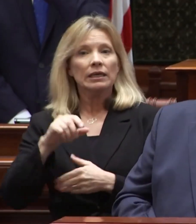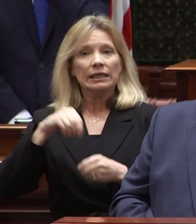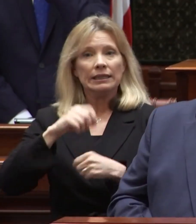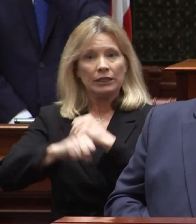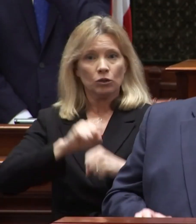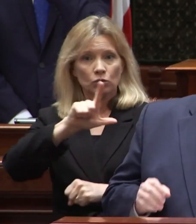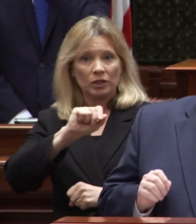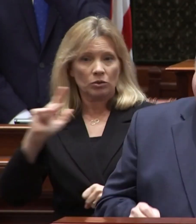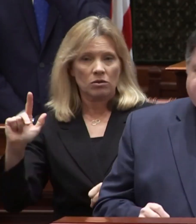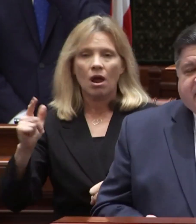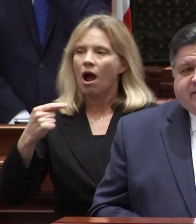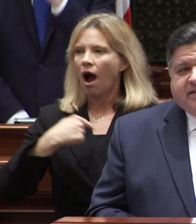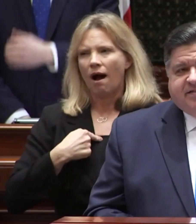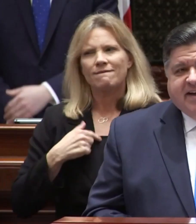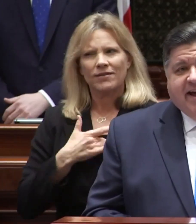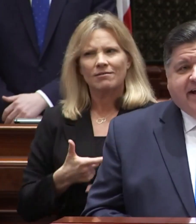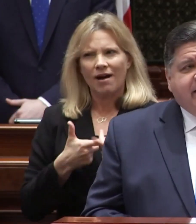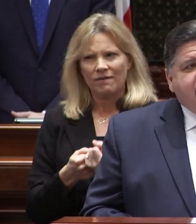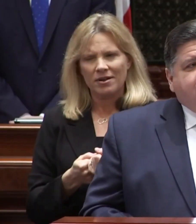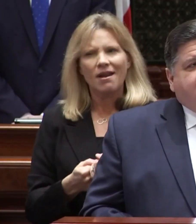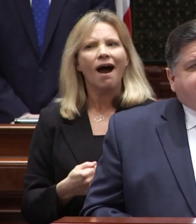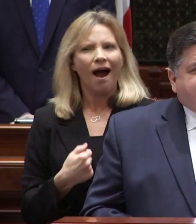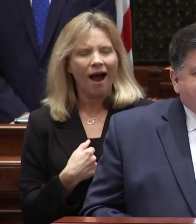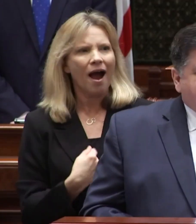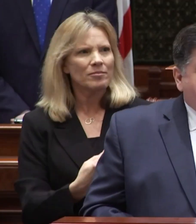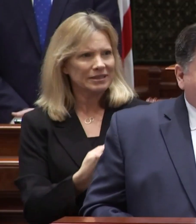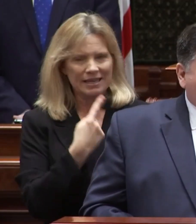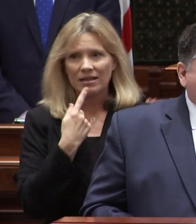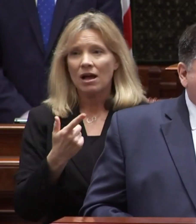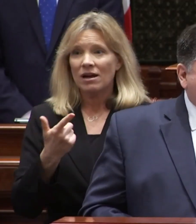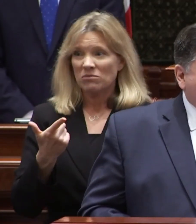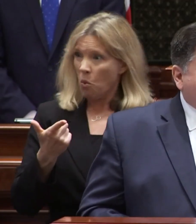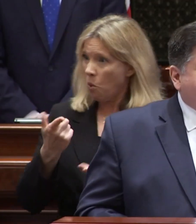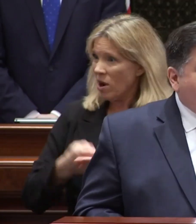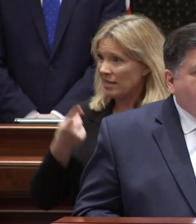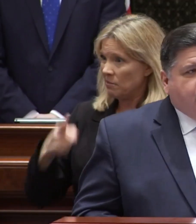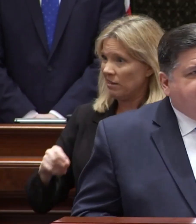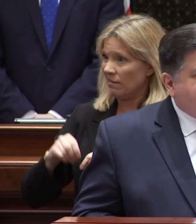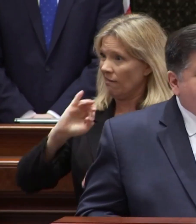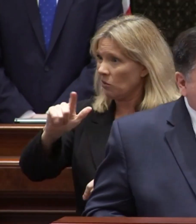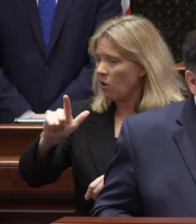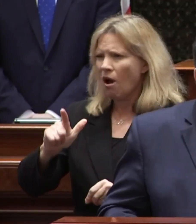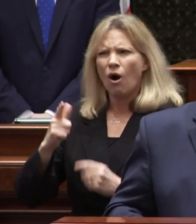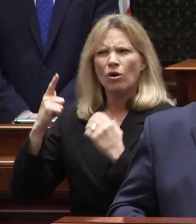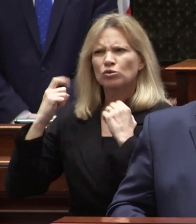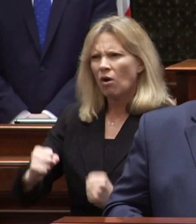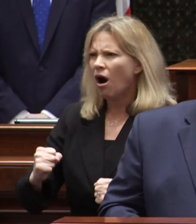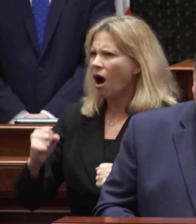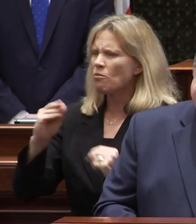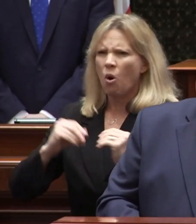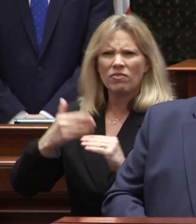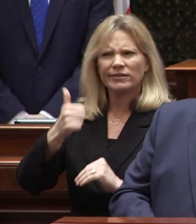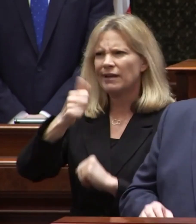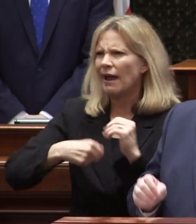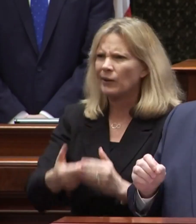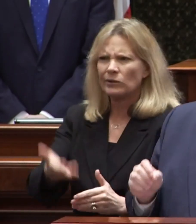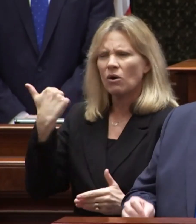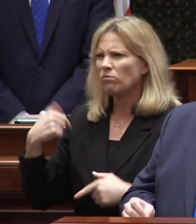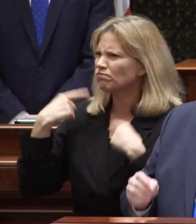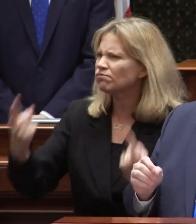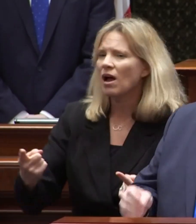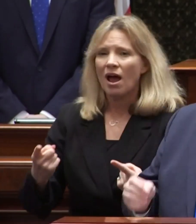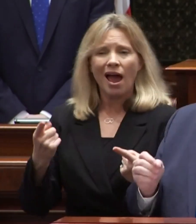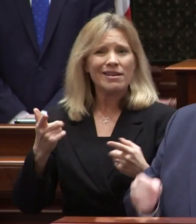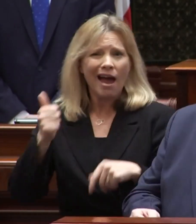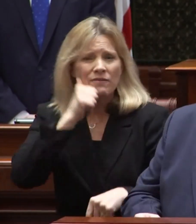2023 i'm confident in saying the state of our our state is stronger than it has been in decades and we're getting